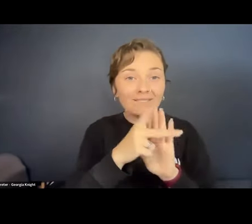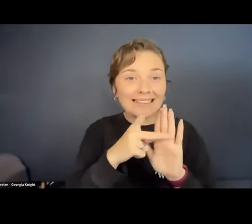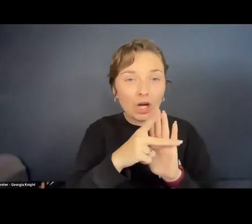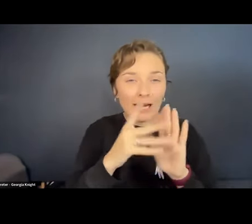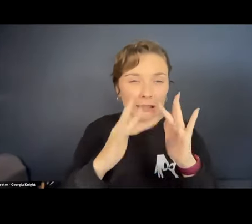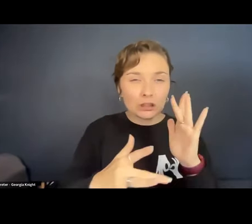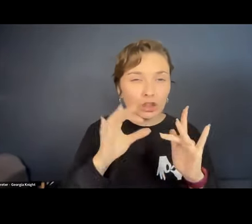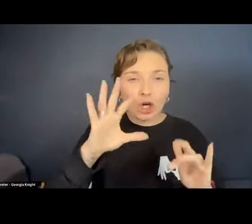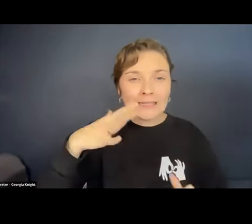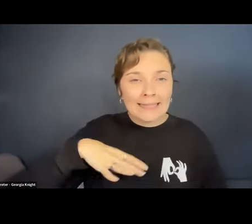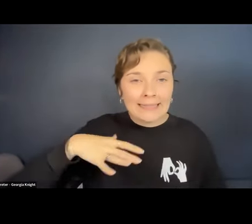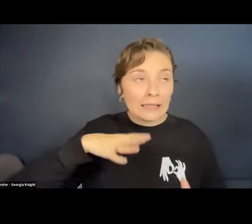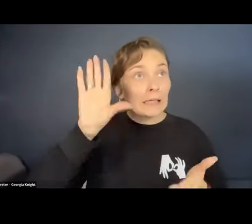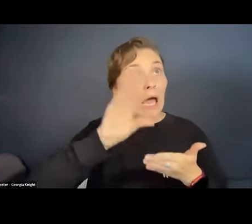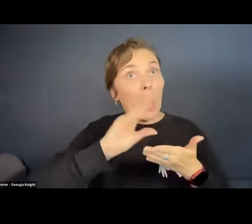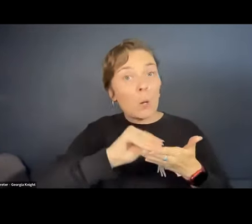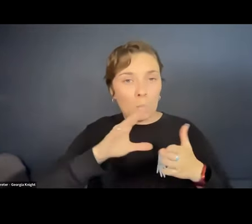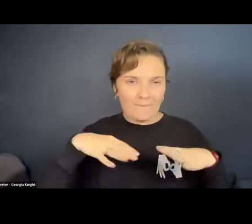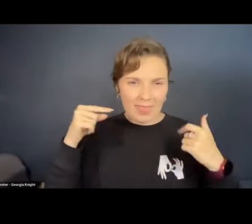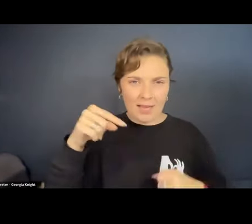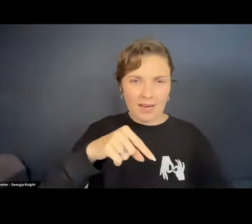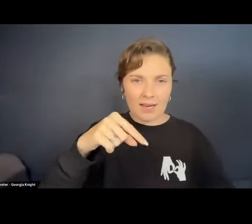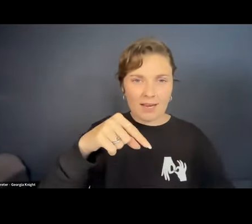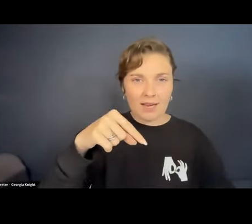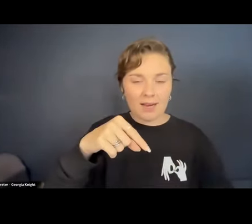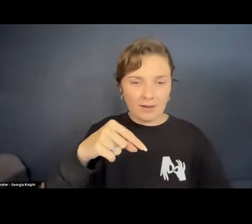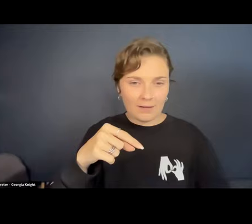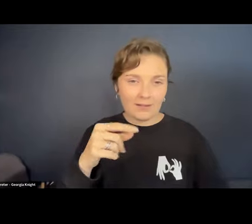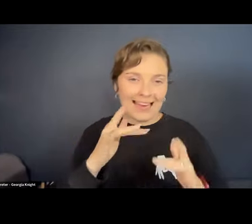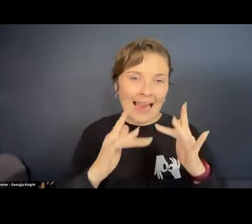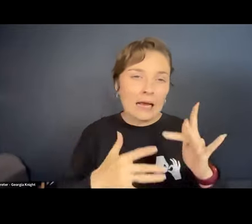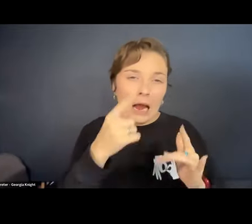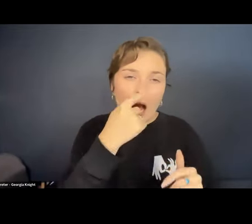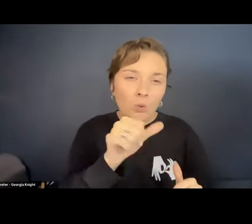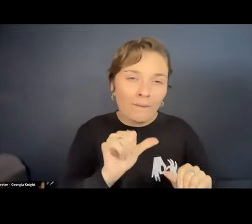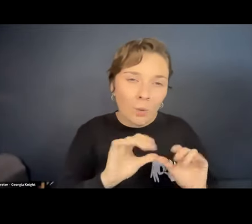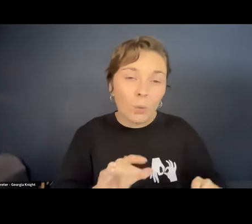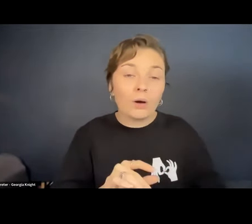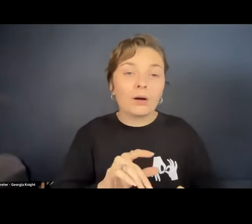Internet to download it. It's all there. I mean, the Internet can still be used, but